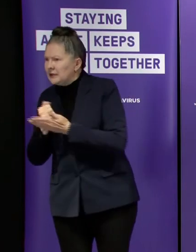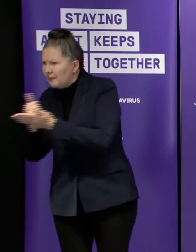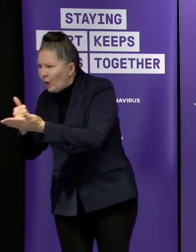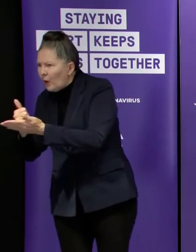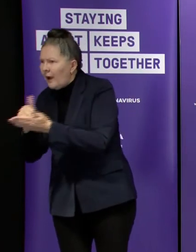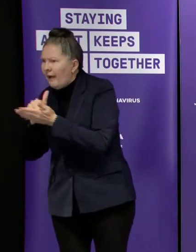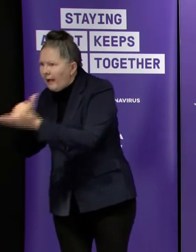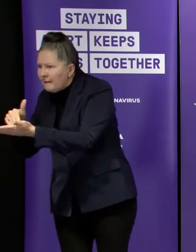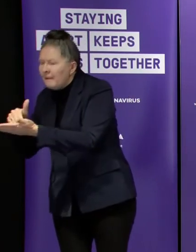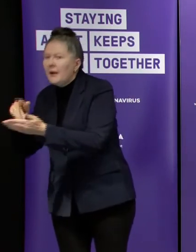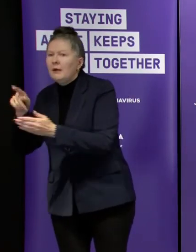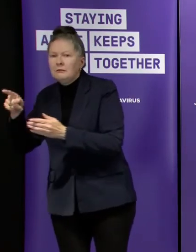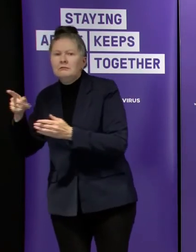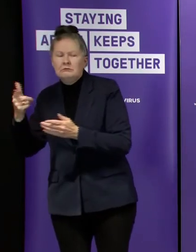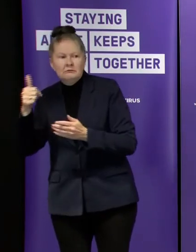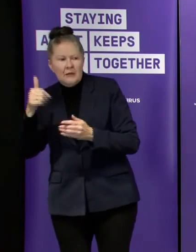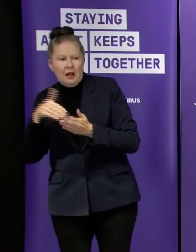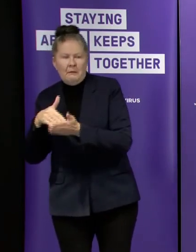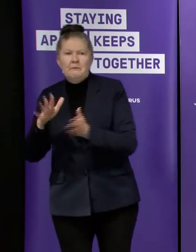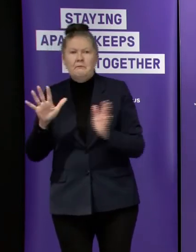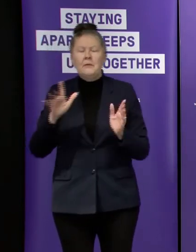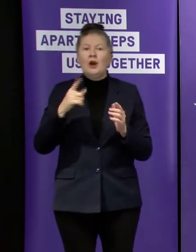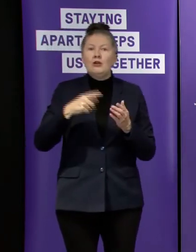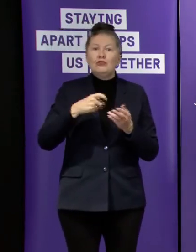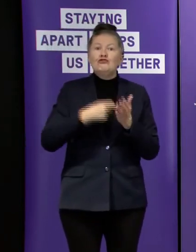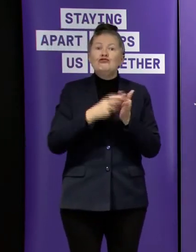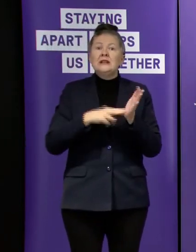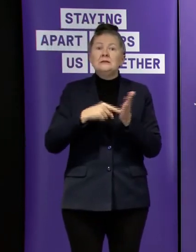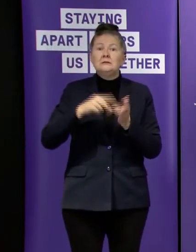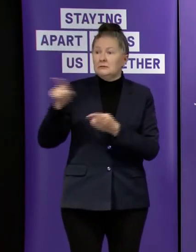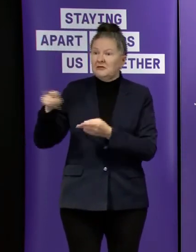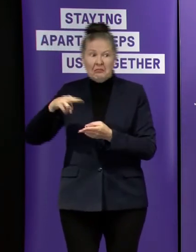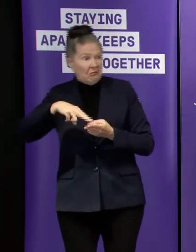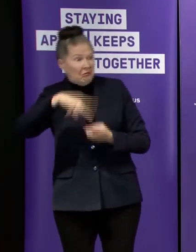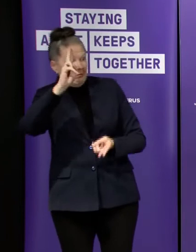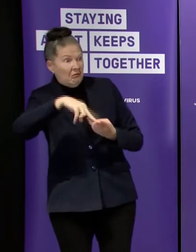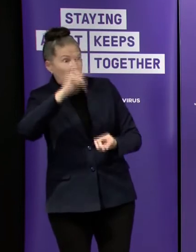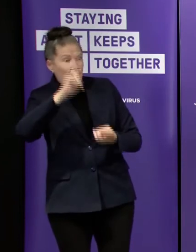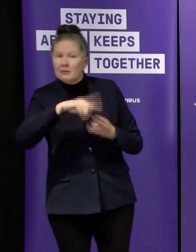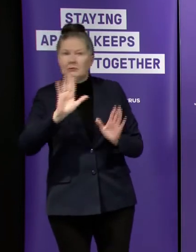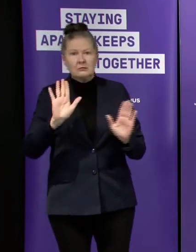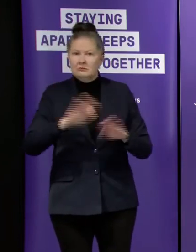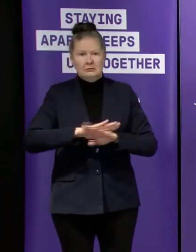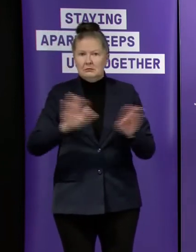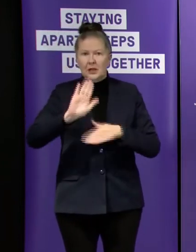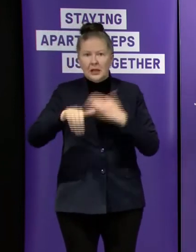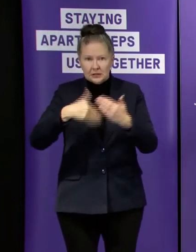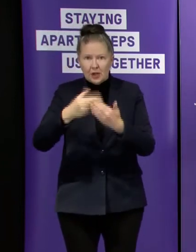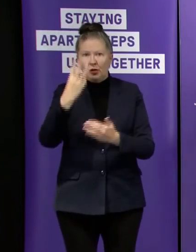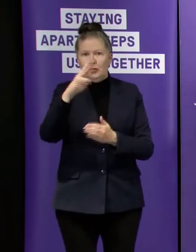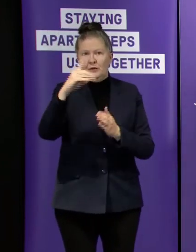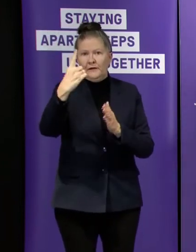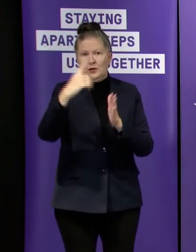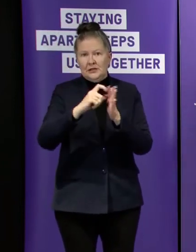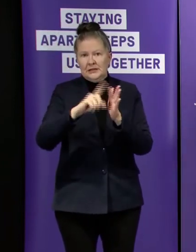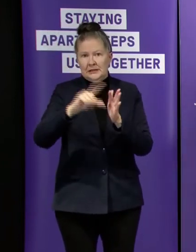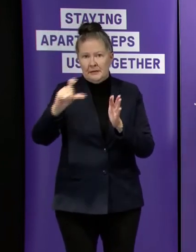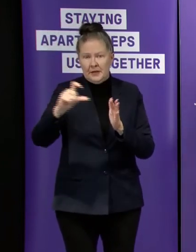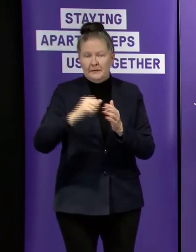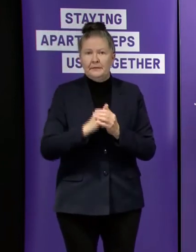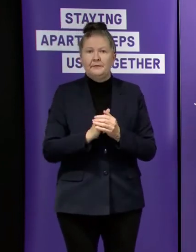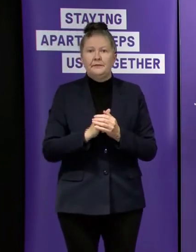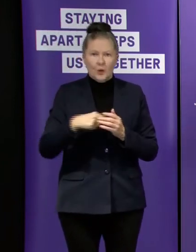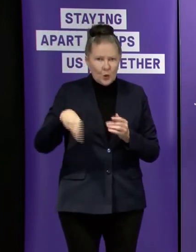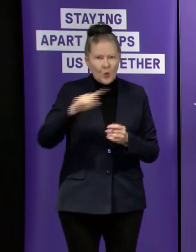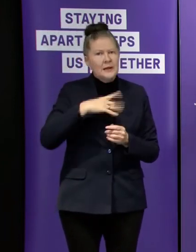rental hikes which will continue to be banned until the end of the year um everyone uh as i've said needs to pull together in the